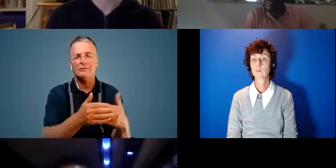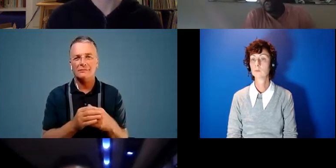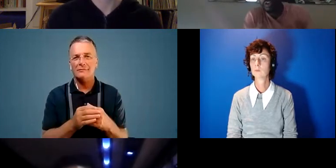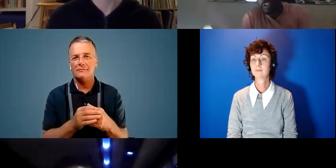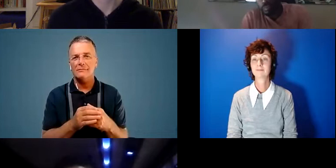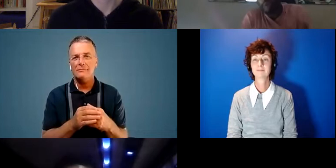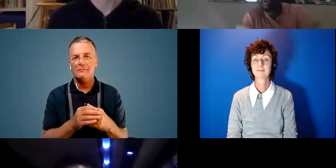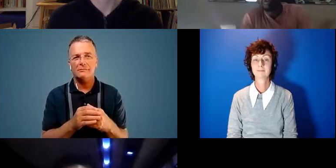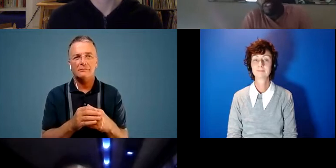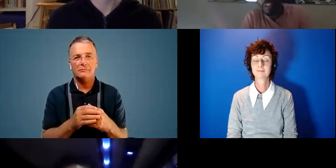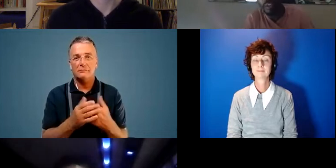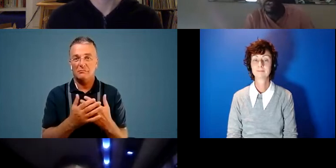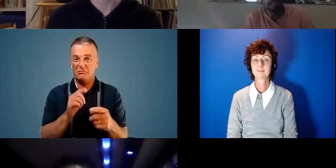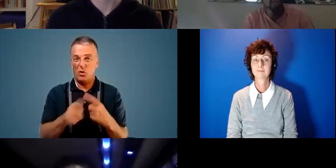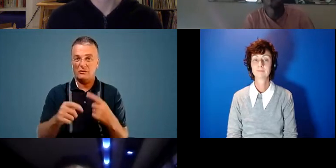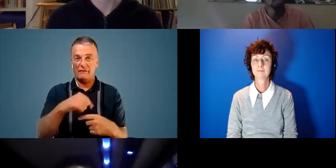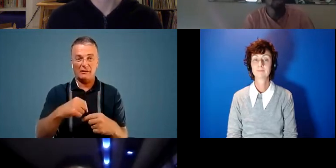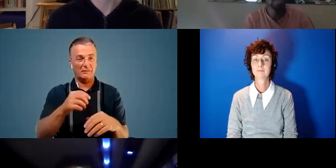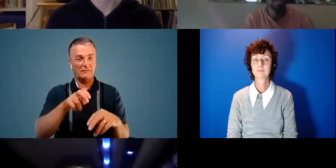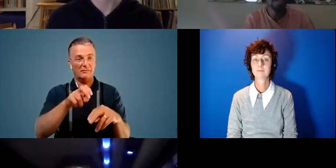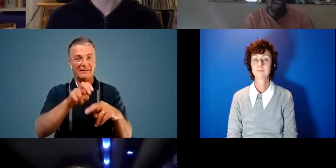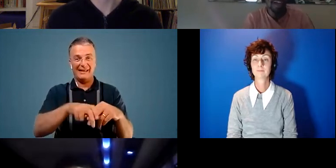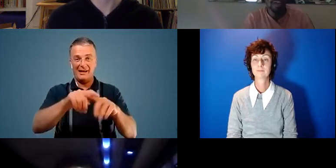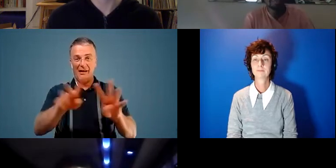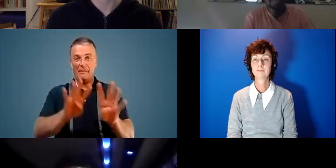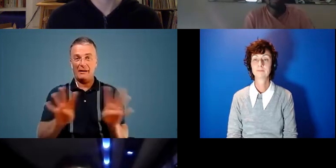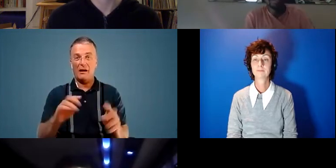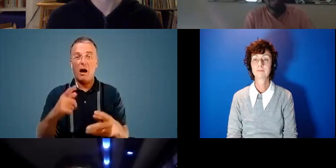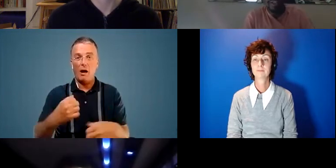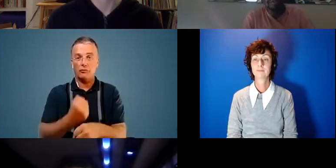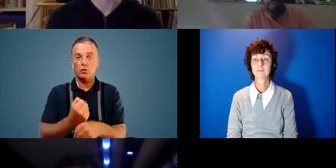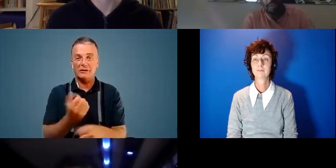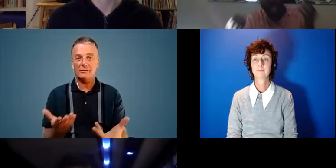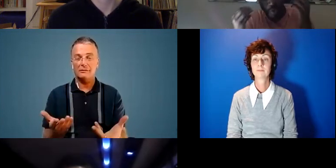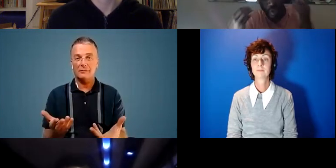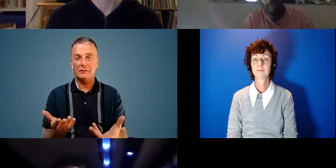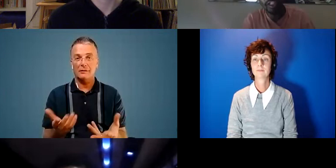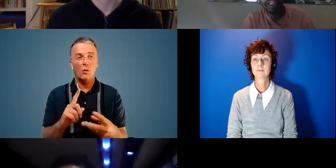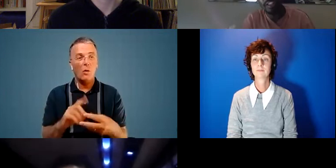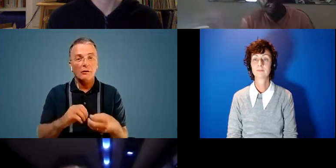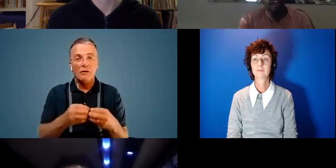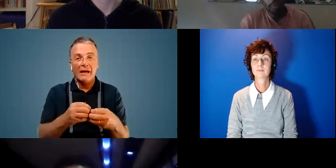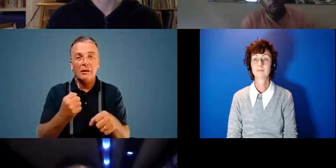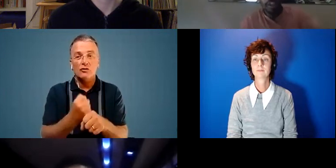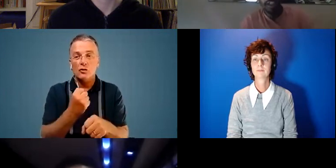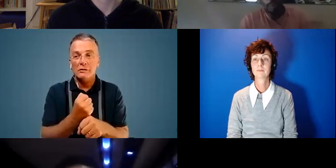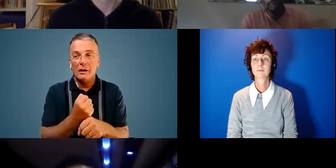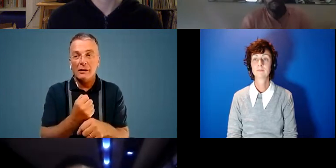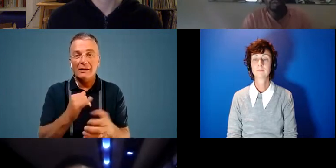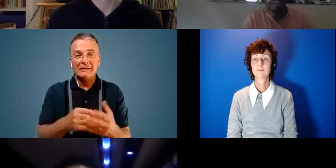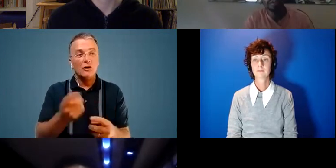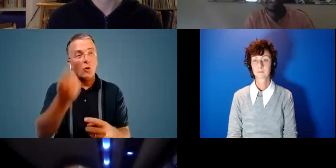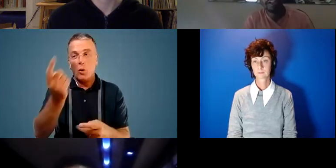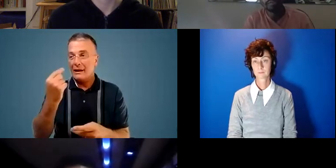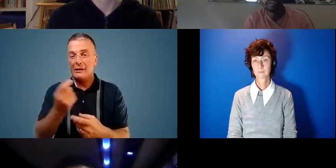think you know most of us around this table are producers and one of the things that creative producers are really good at are calling a number of